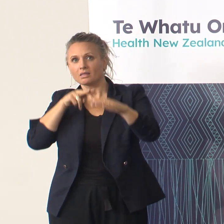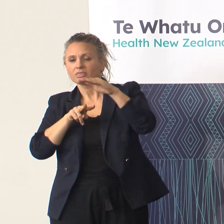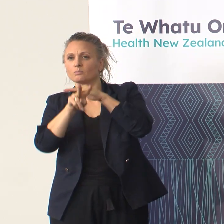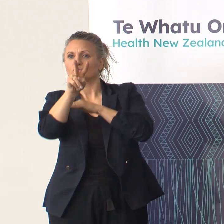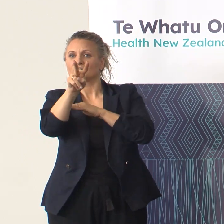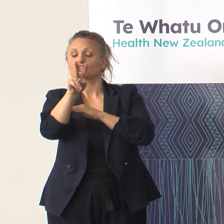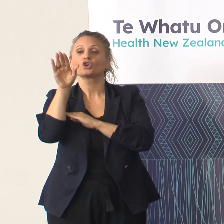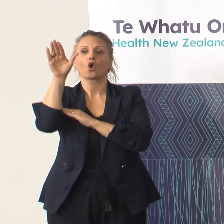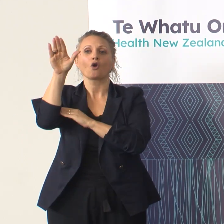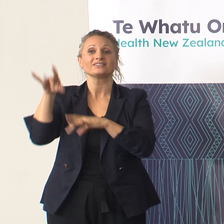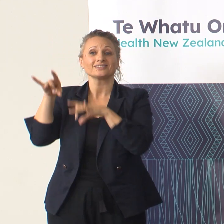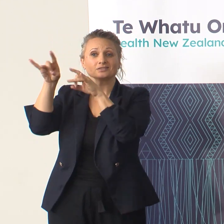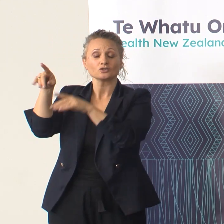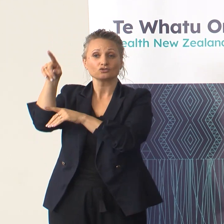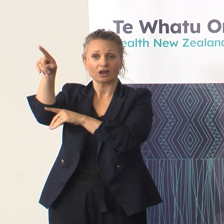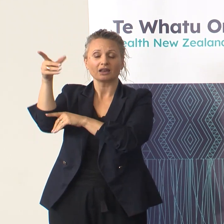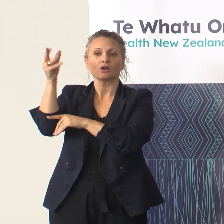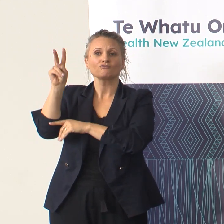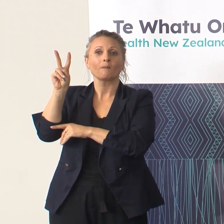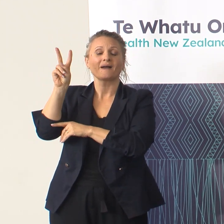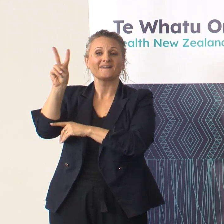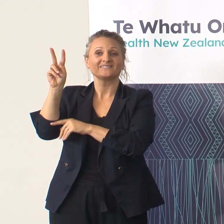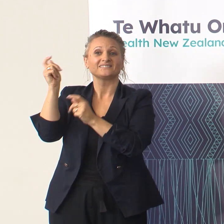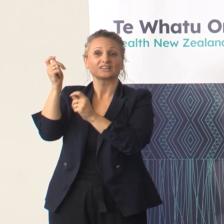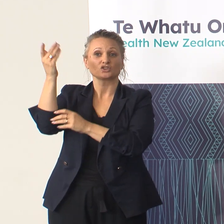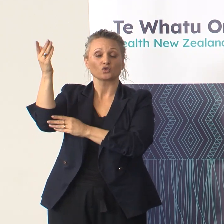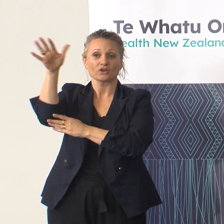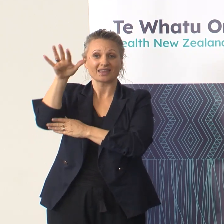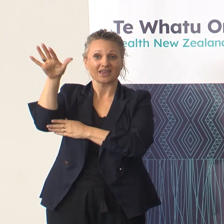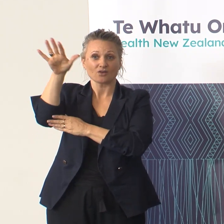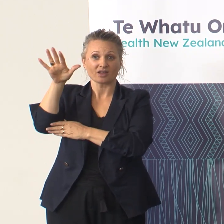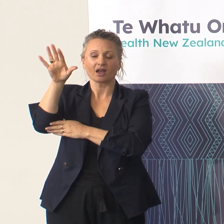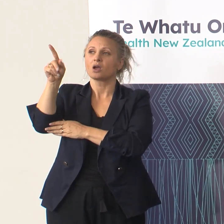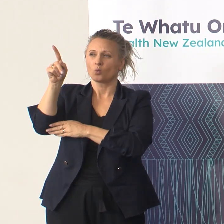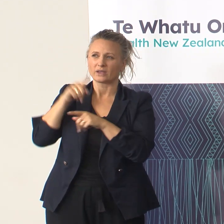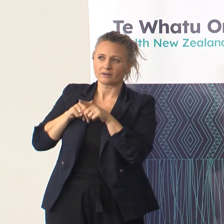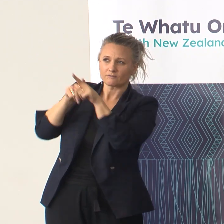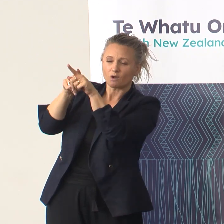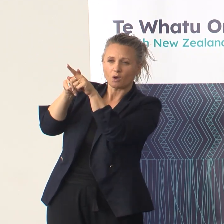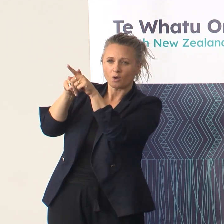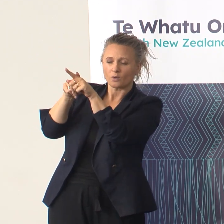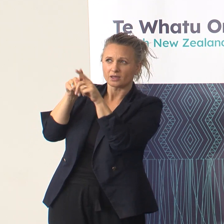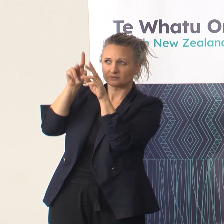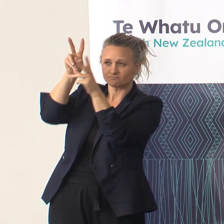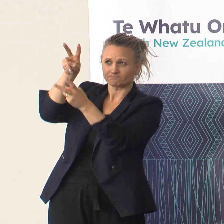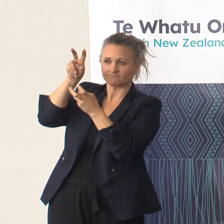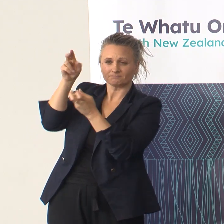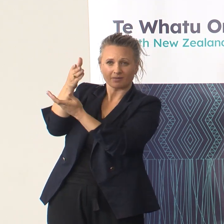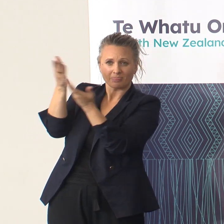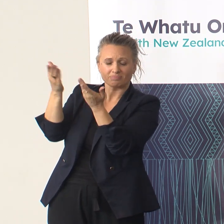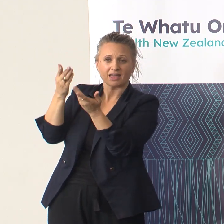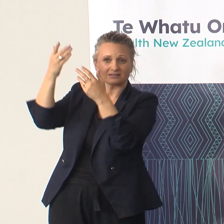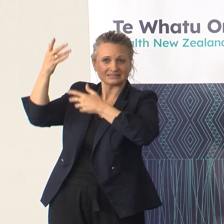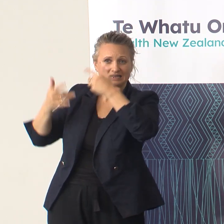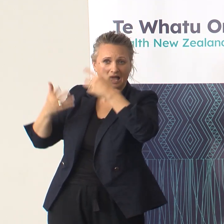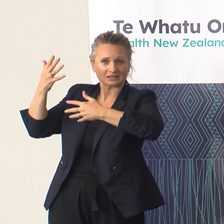in Australia, out of Victoria, is probably instructive for what we might expect. We now have reasonable